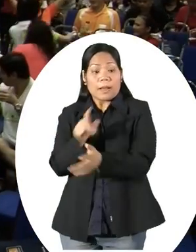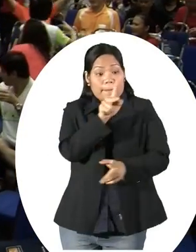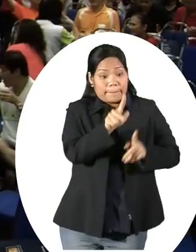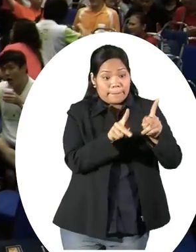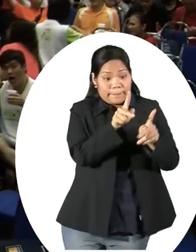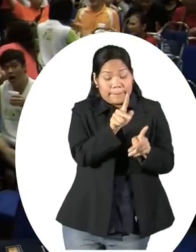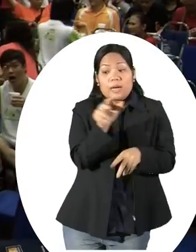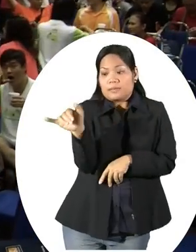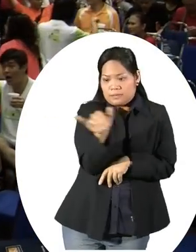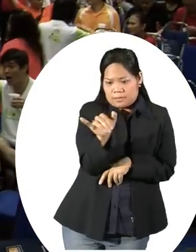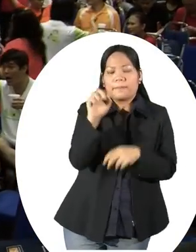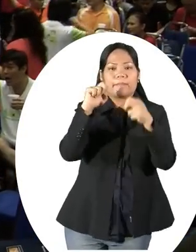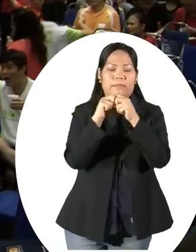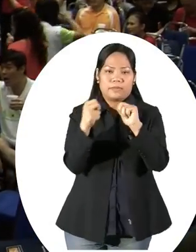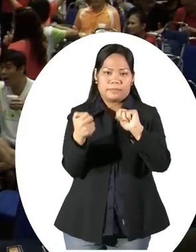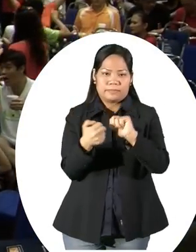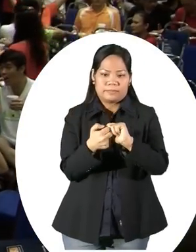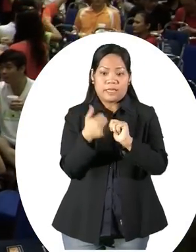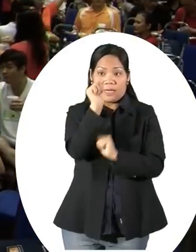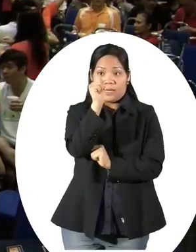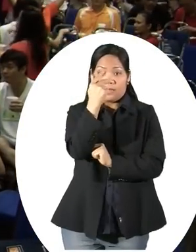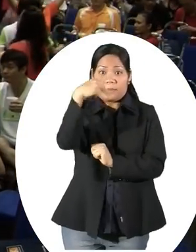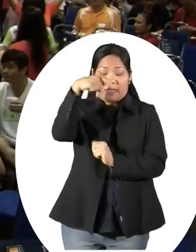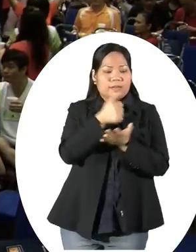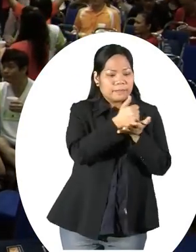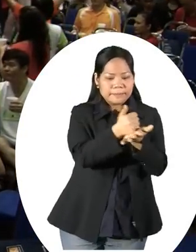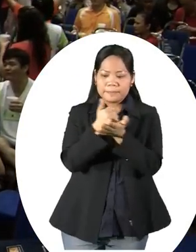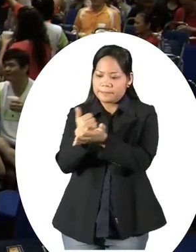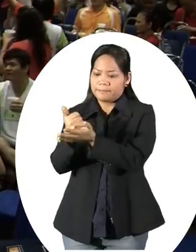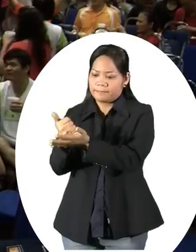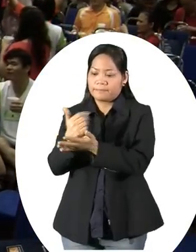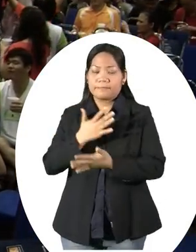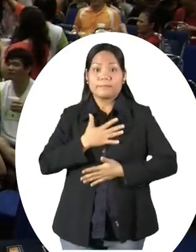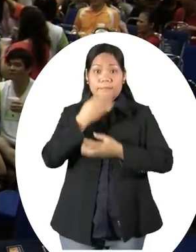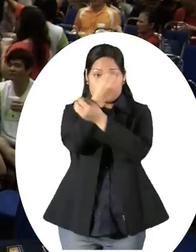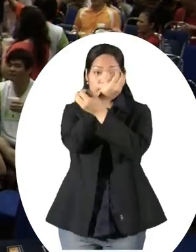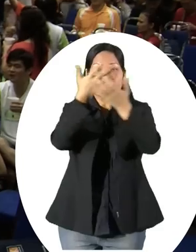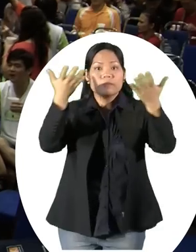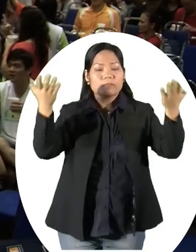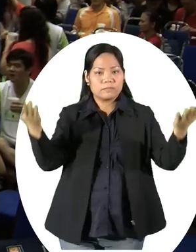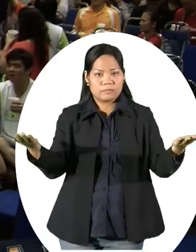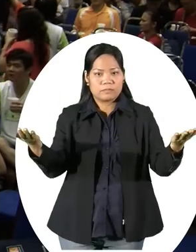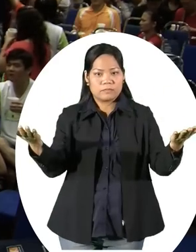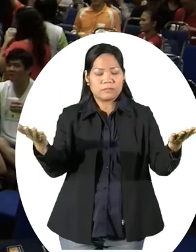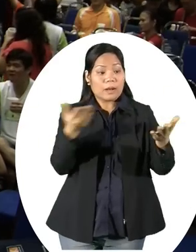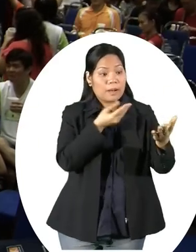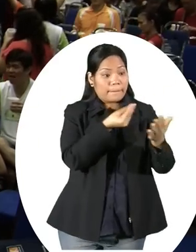help them and my message to everybody is to watch where your money go. Do not ask where your money went.